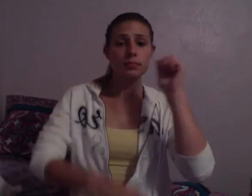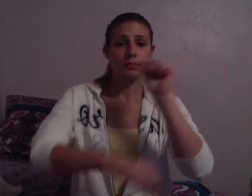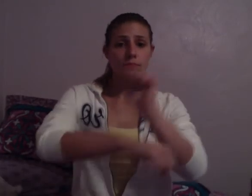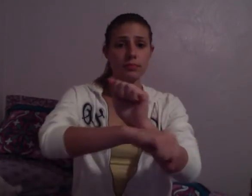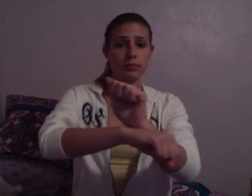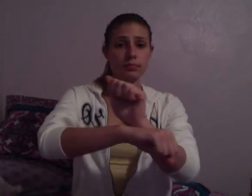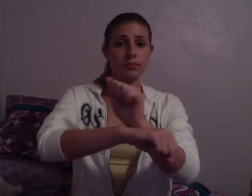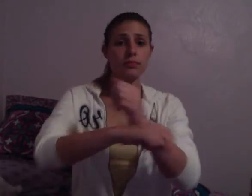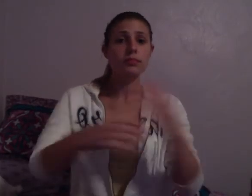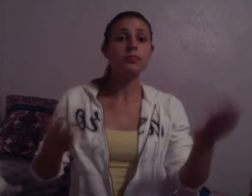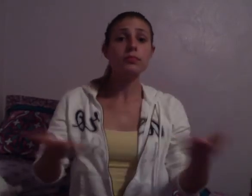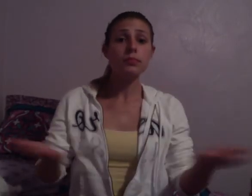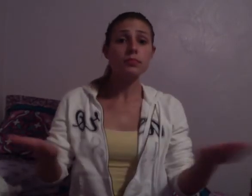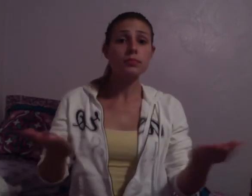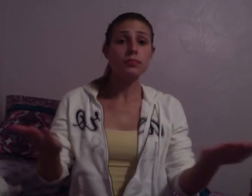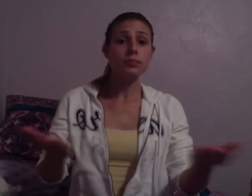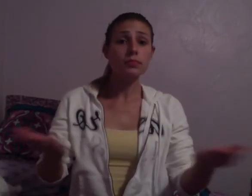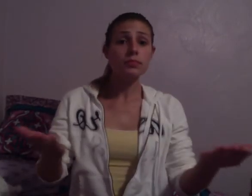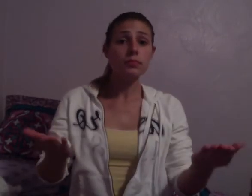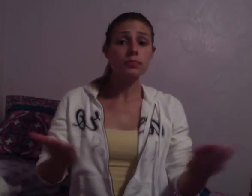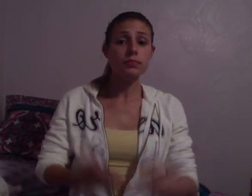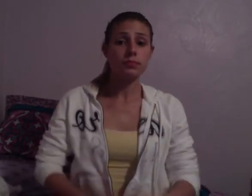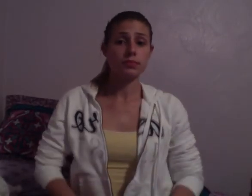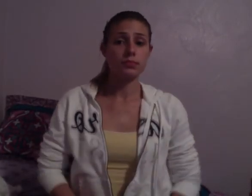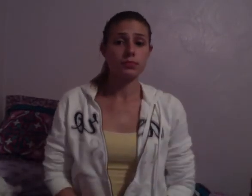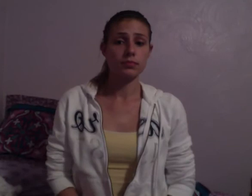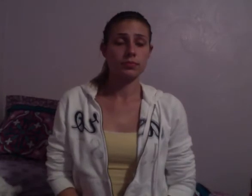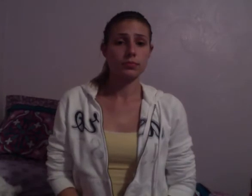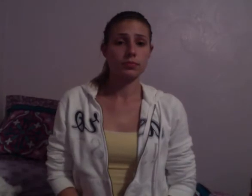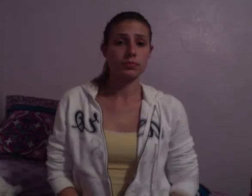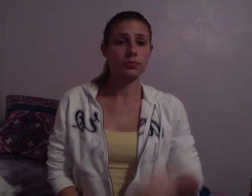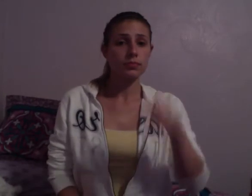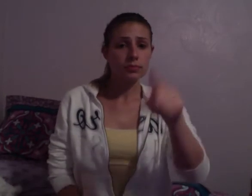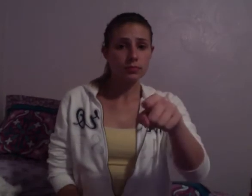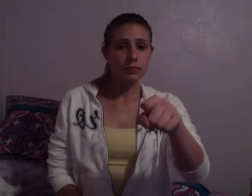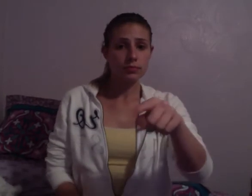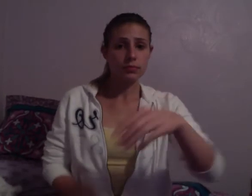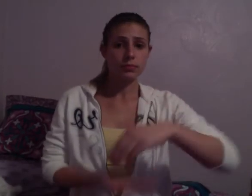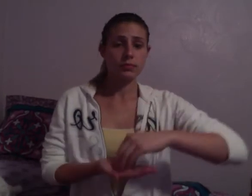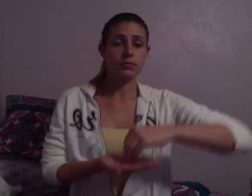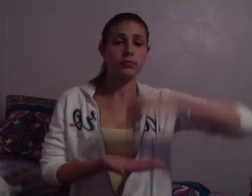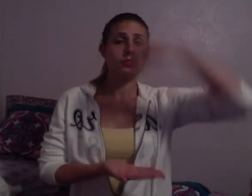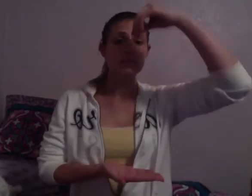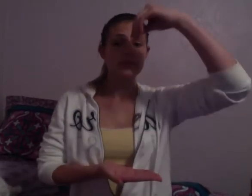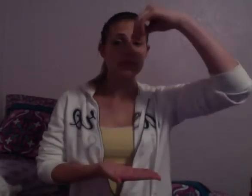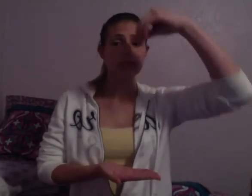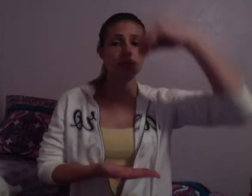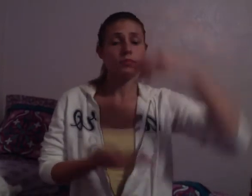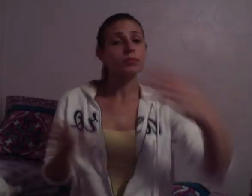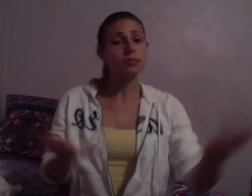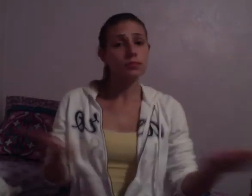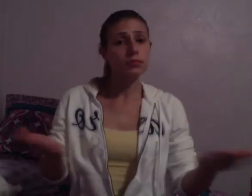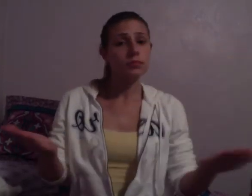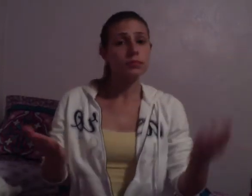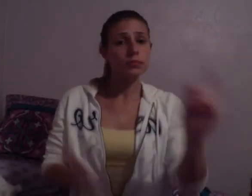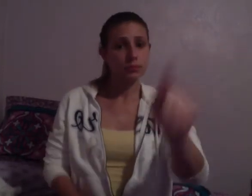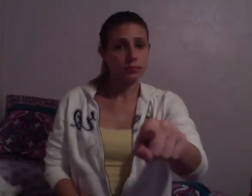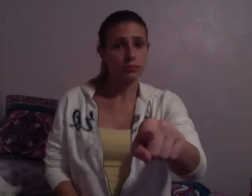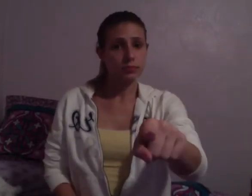Chandler! I saw what you were doing through the window! I saw what you were doing to my sister! Get out of here! What are you doing? Oh,